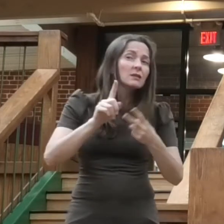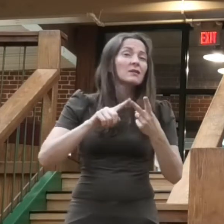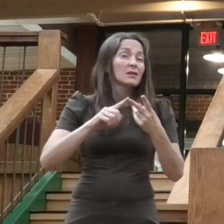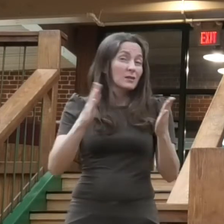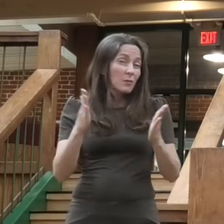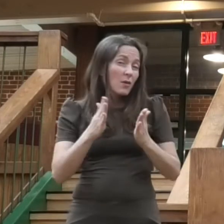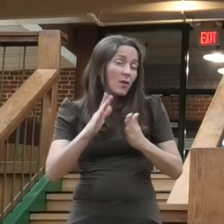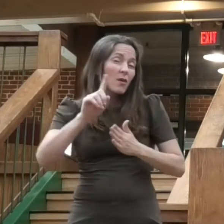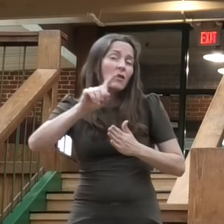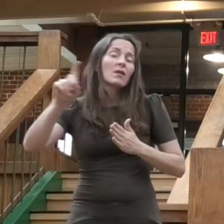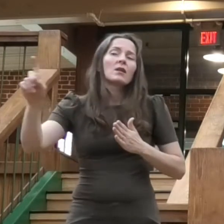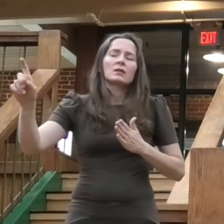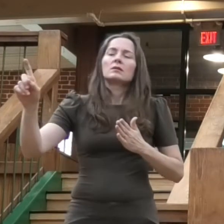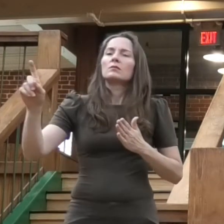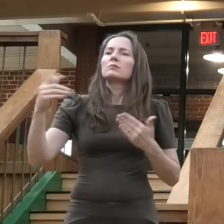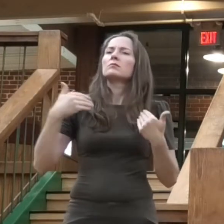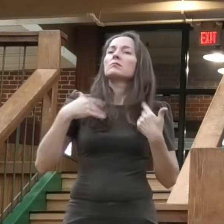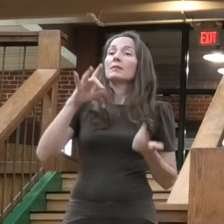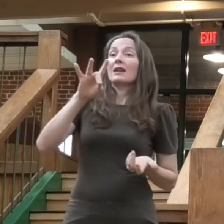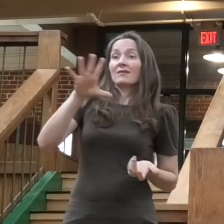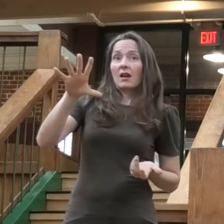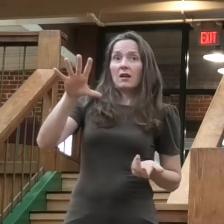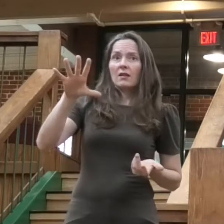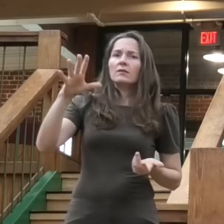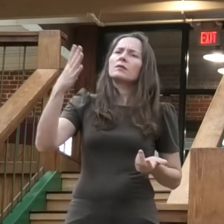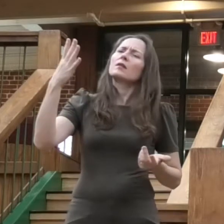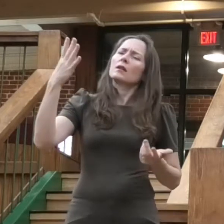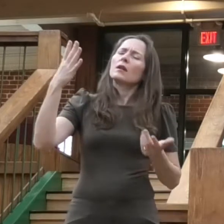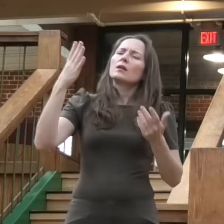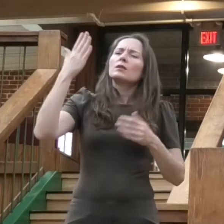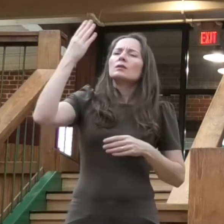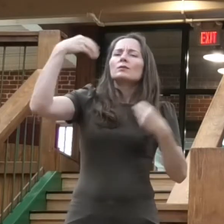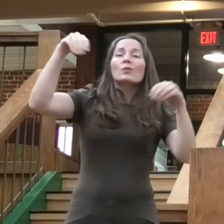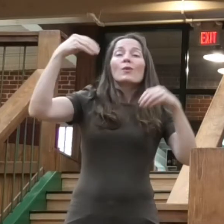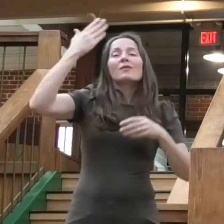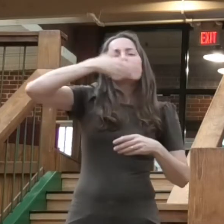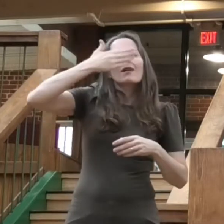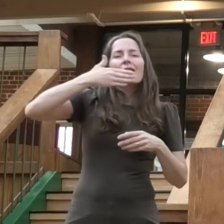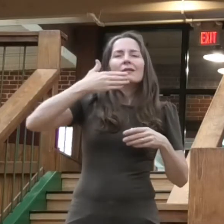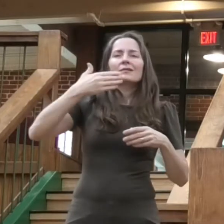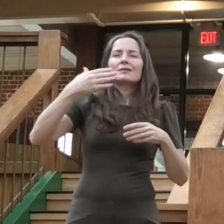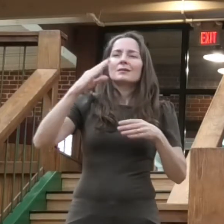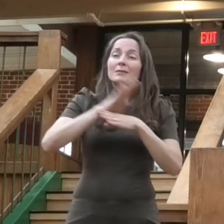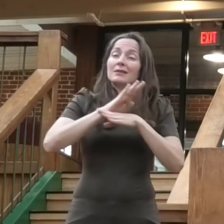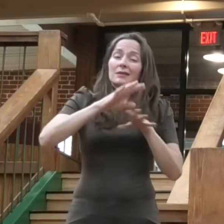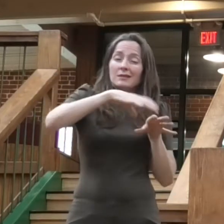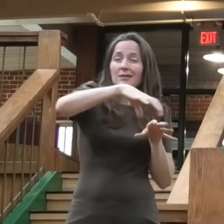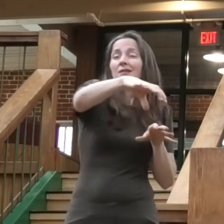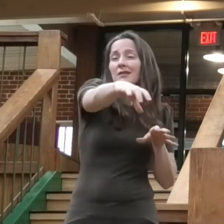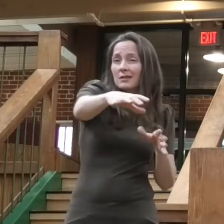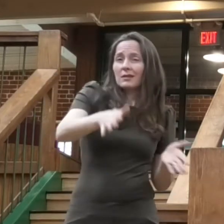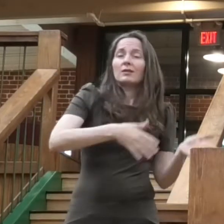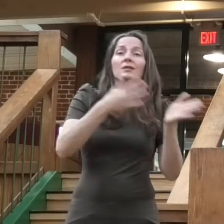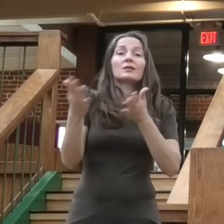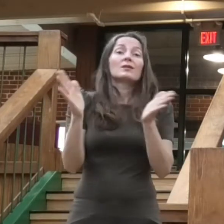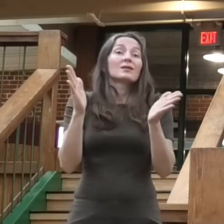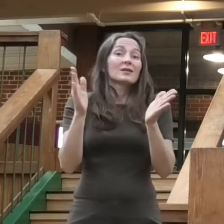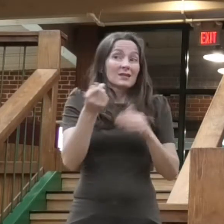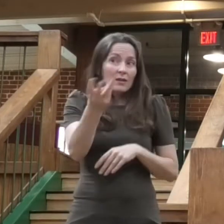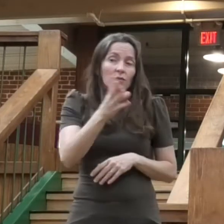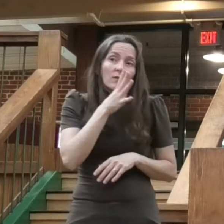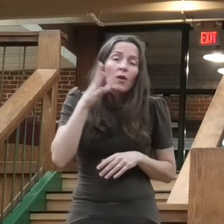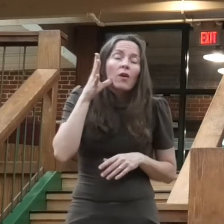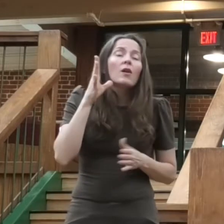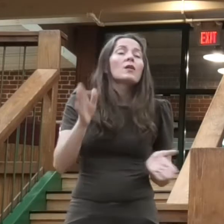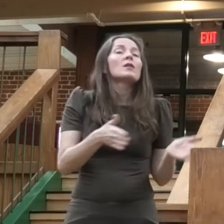storefront retail, 44 farms, and 74 restaurants receiving funding in this first